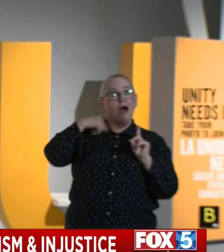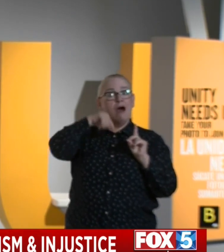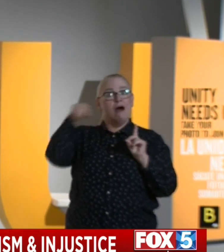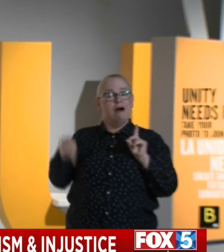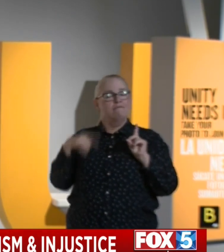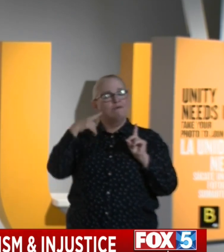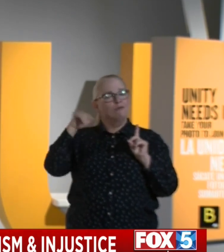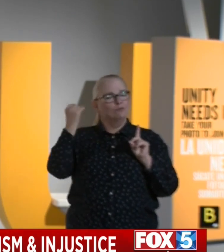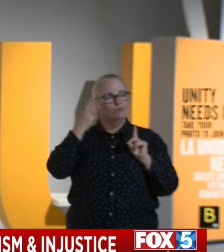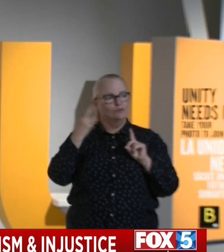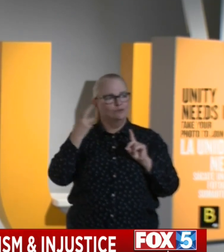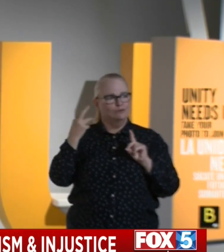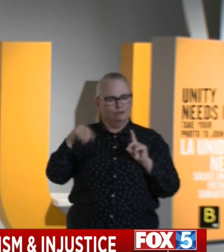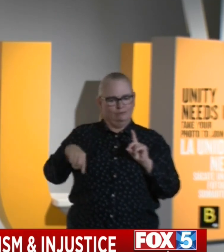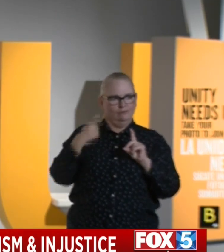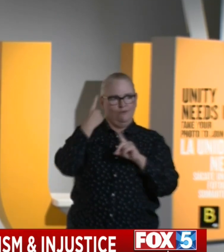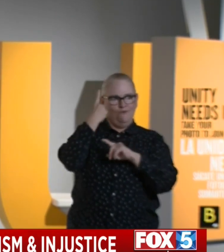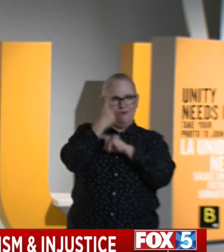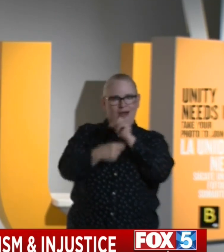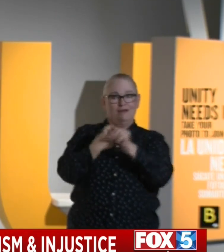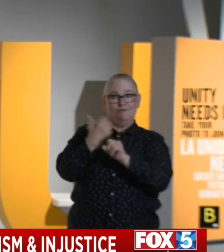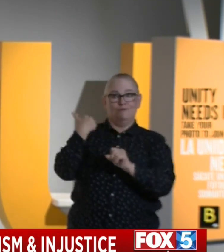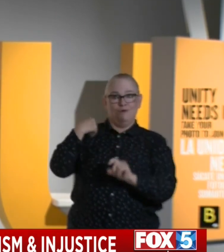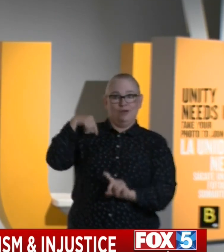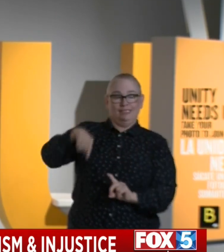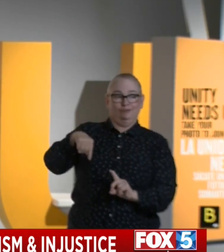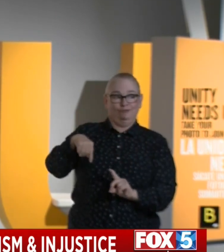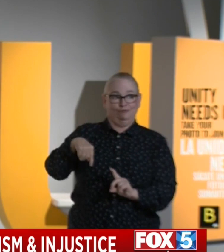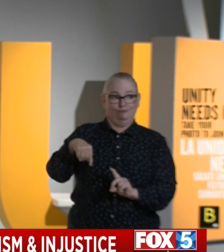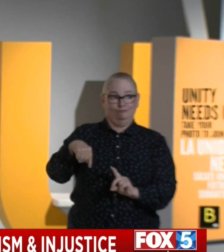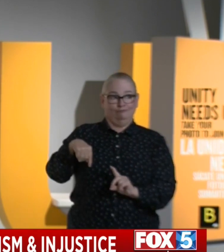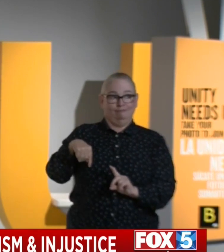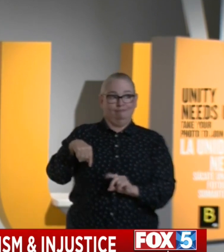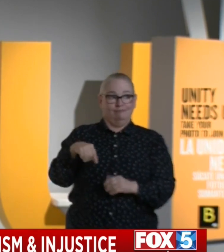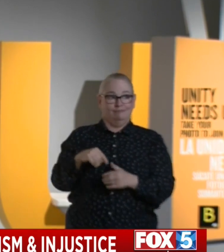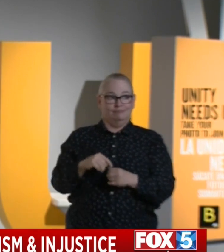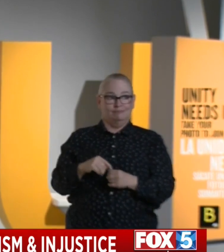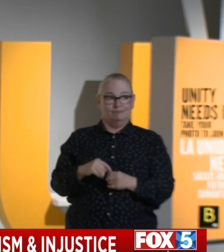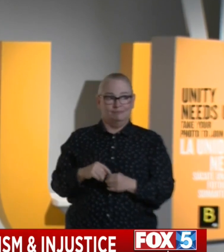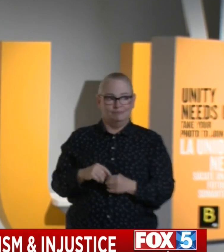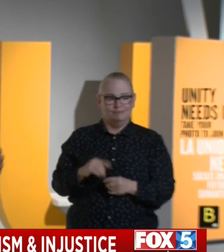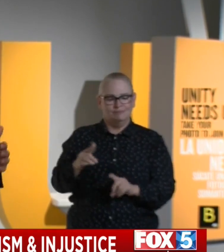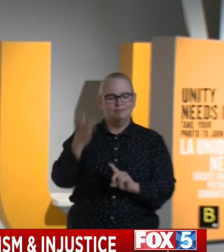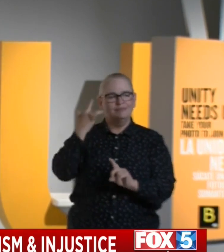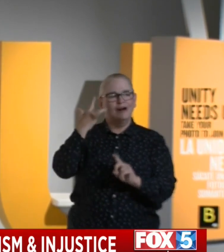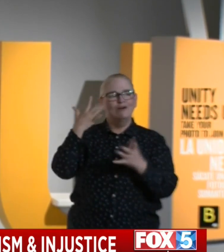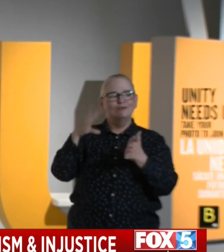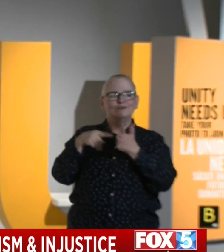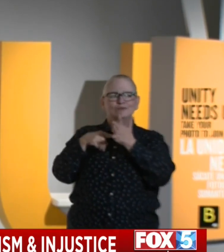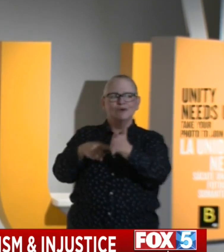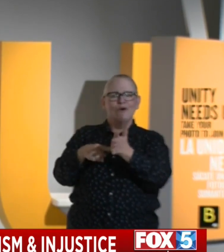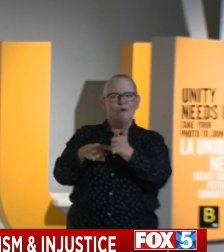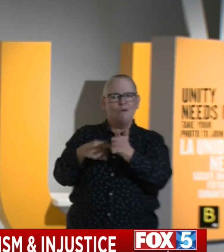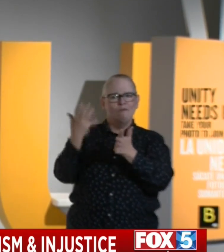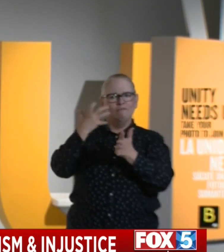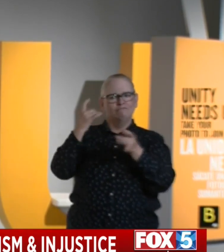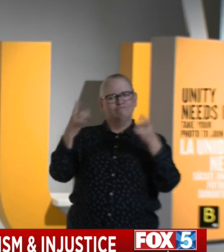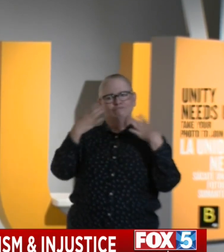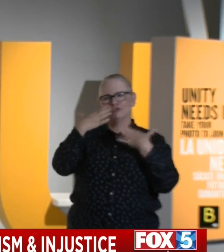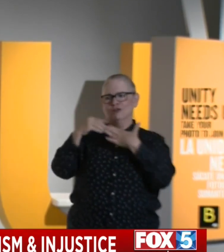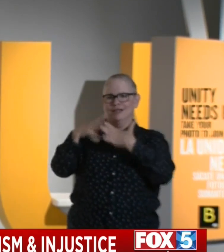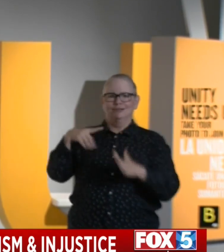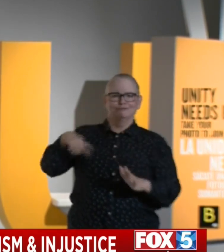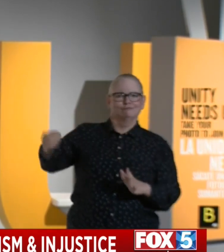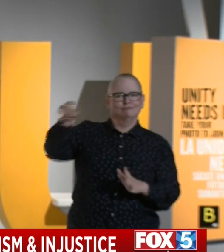where California was demonstrably leading incredible leadership that was assembled just downstairs